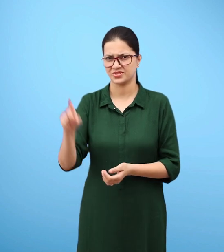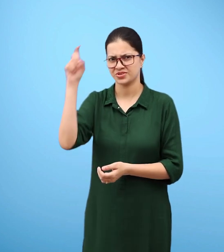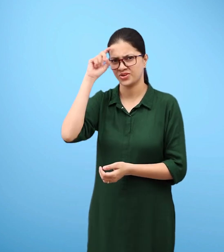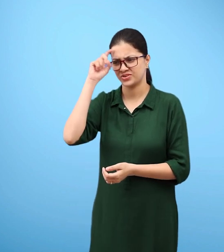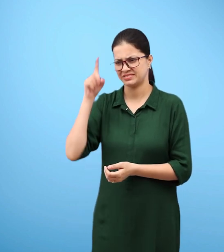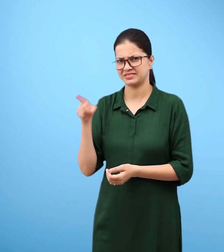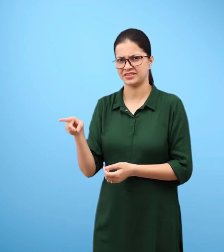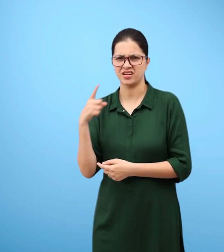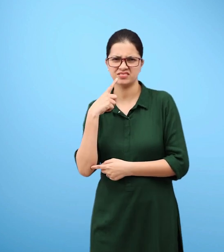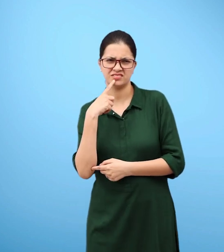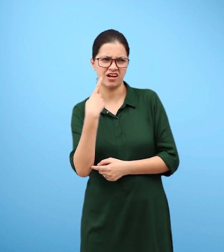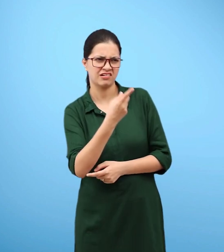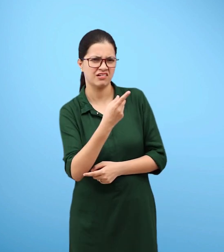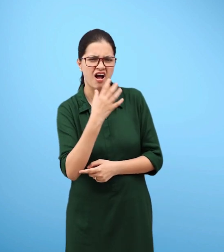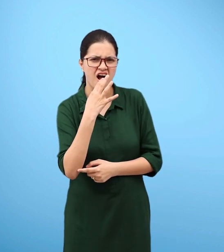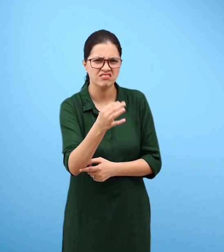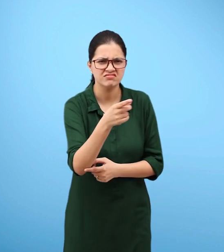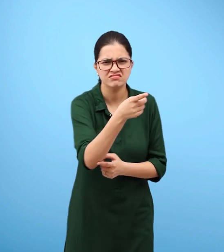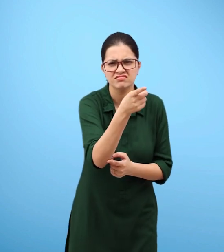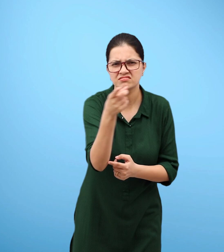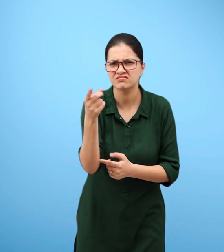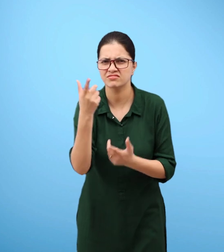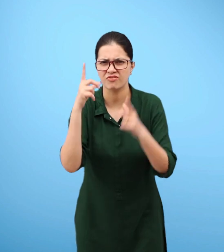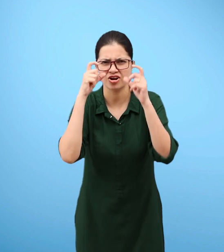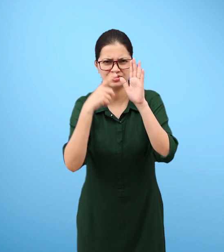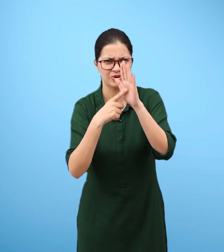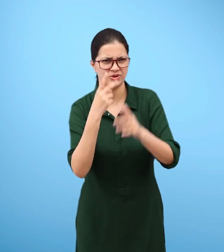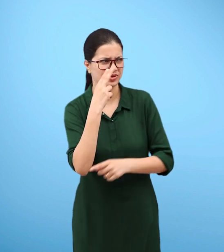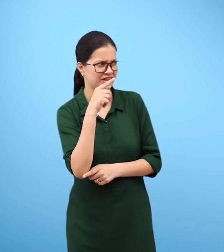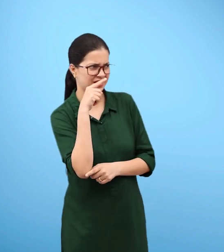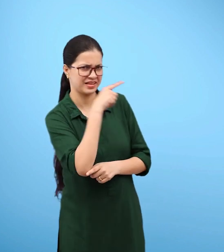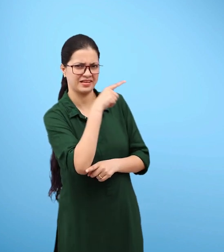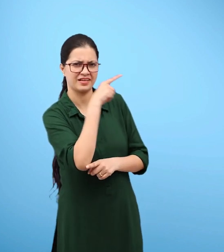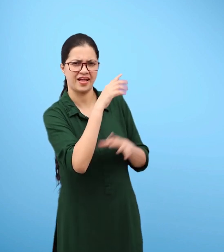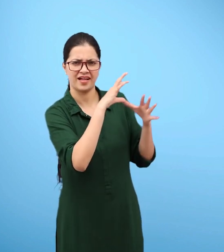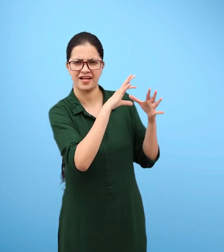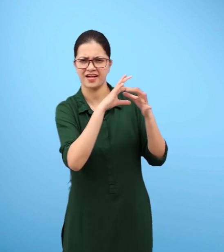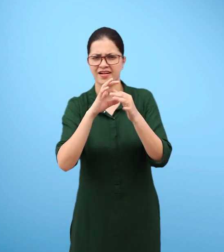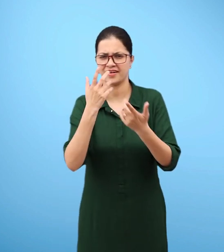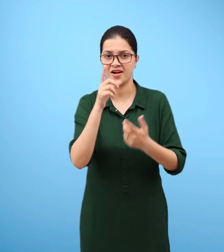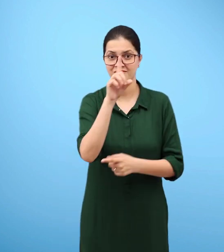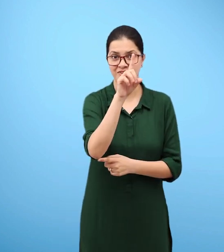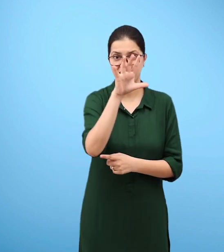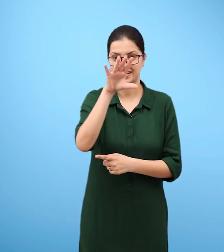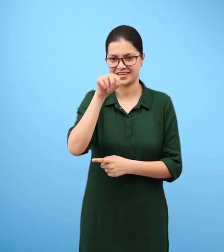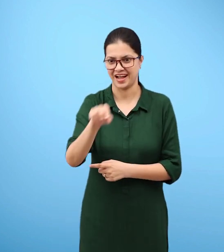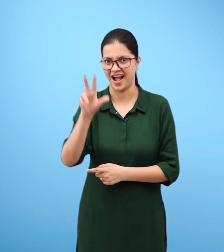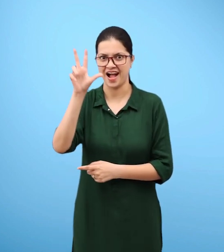Bojo is asking you why do you think the policeman in figure 15.8 is wearing a